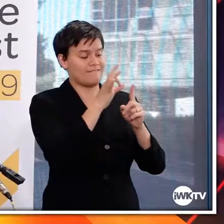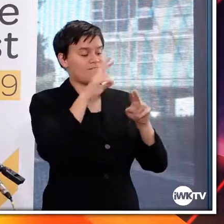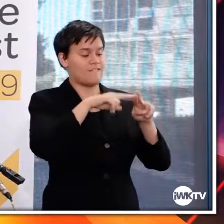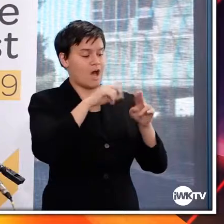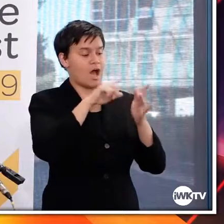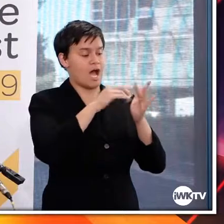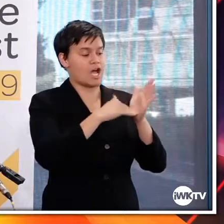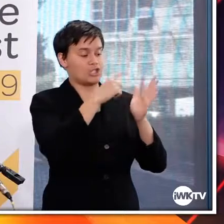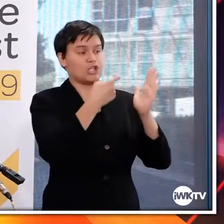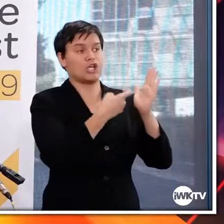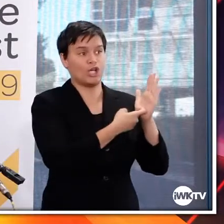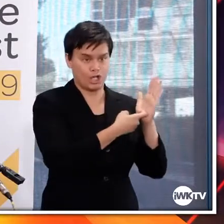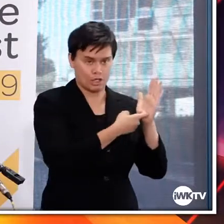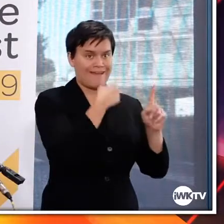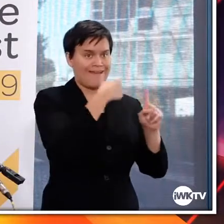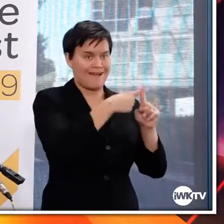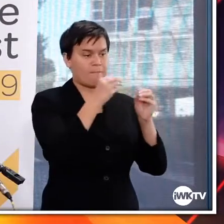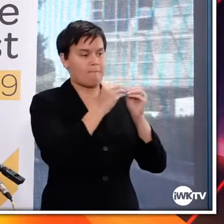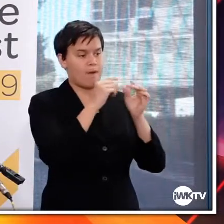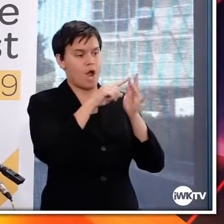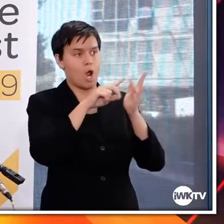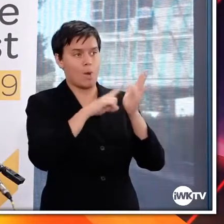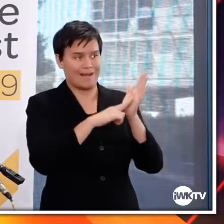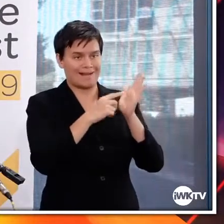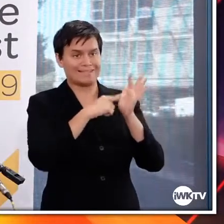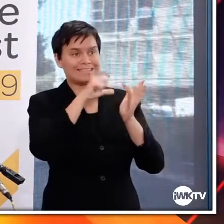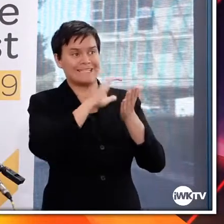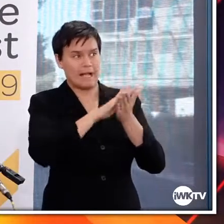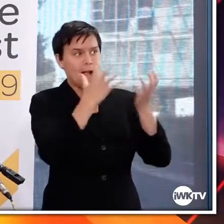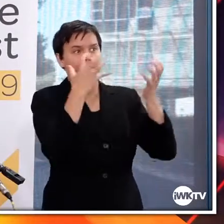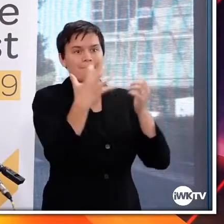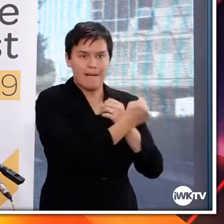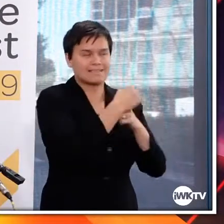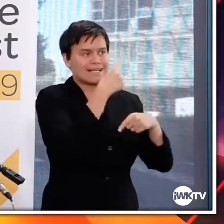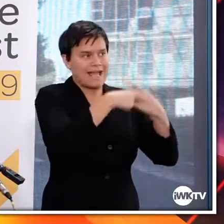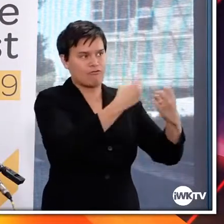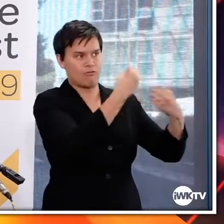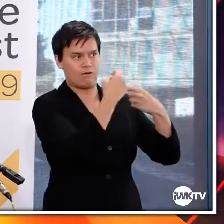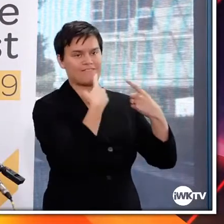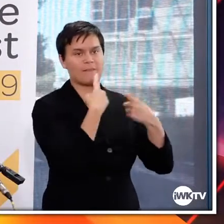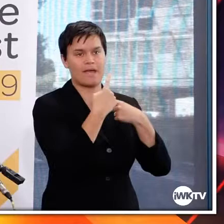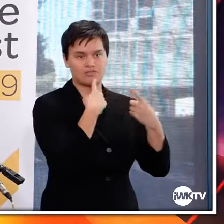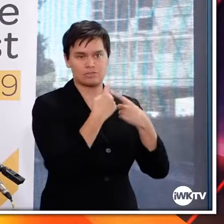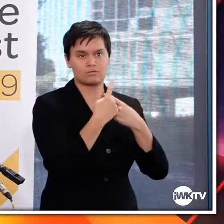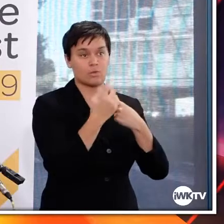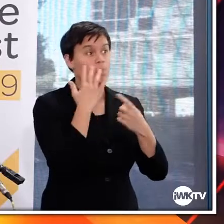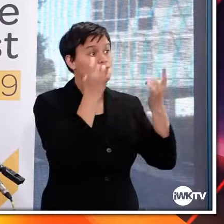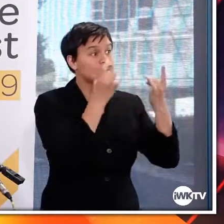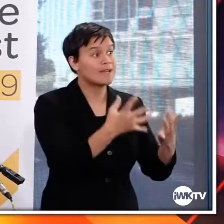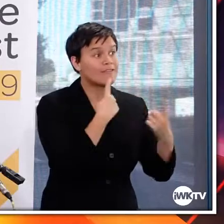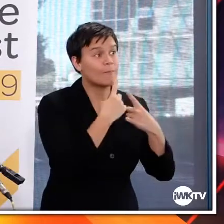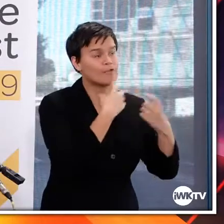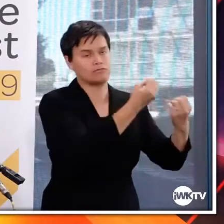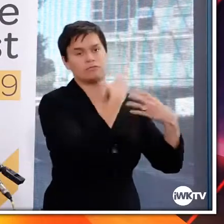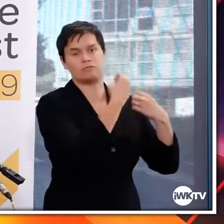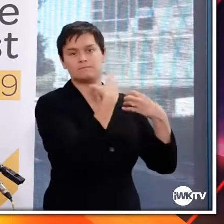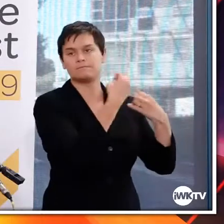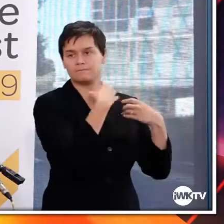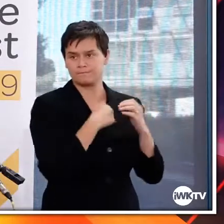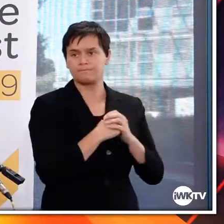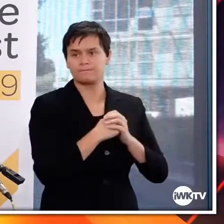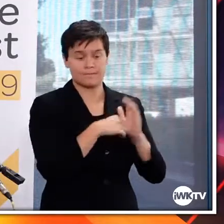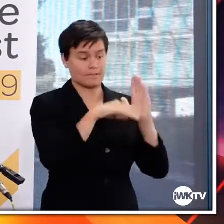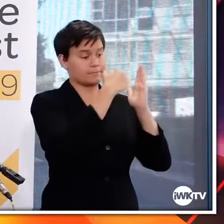and BioNTech vaccine, and of these, 52 relate to manufacturing information. So